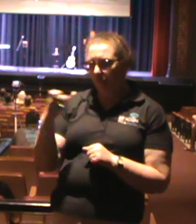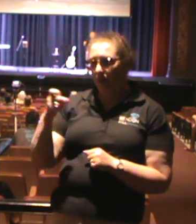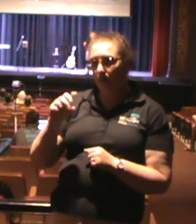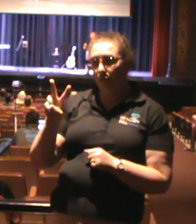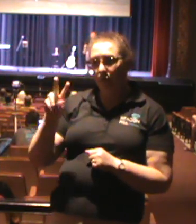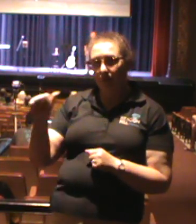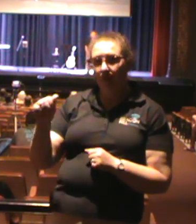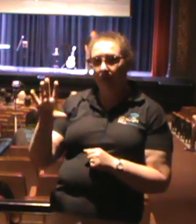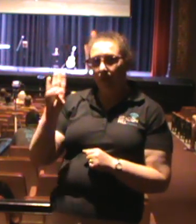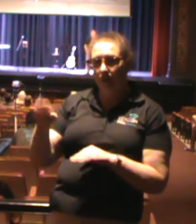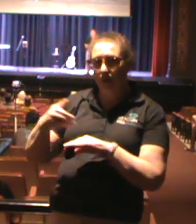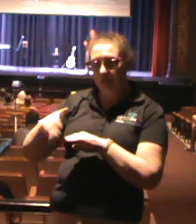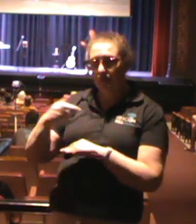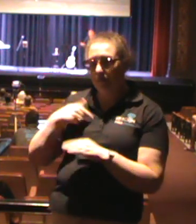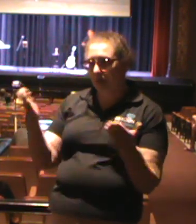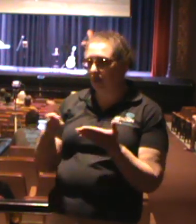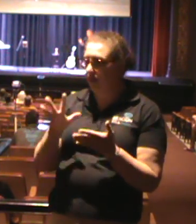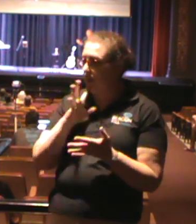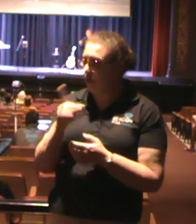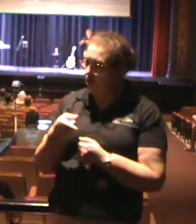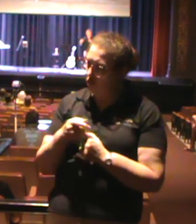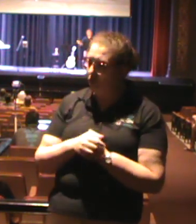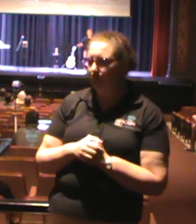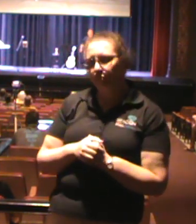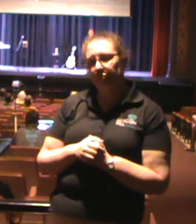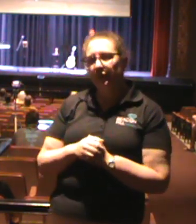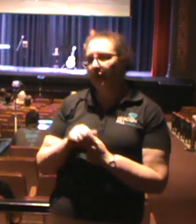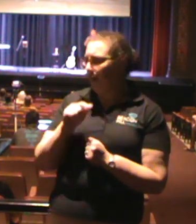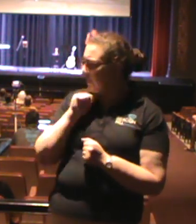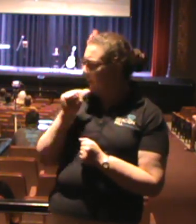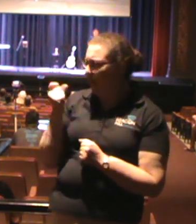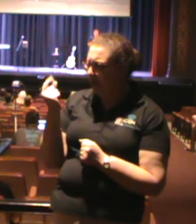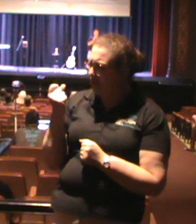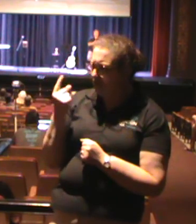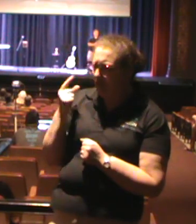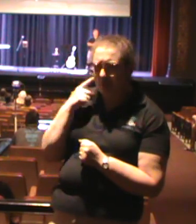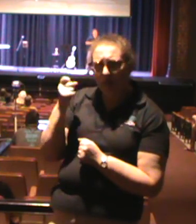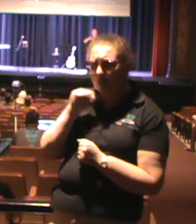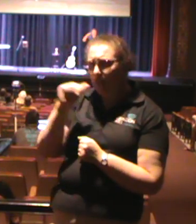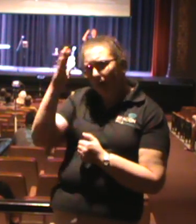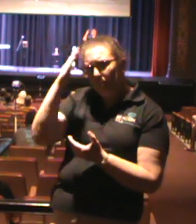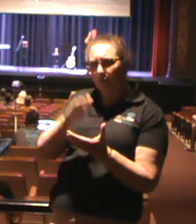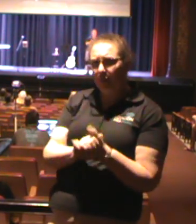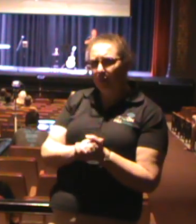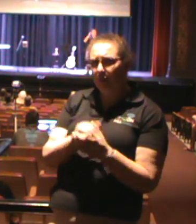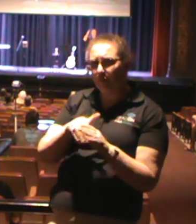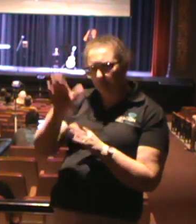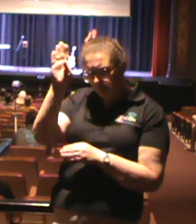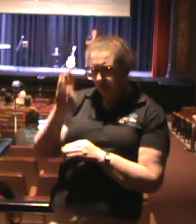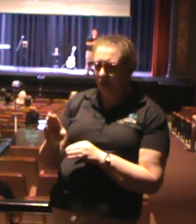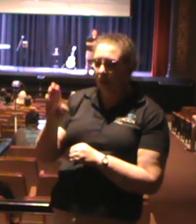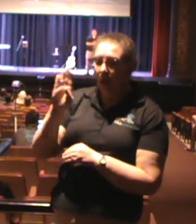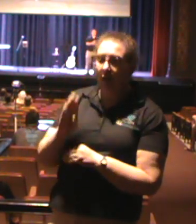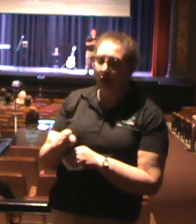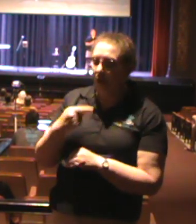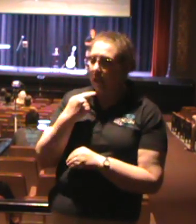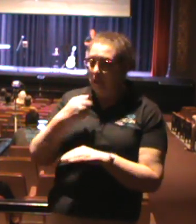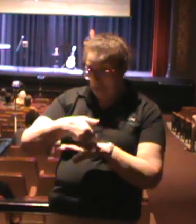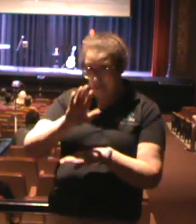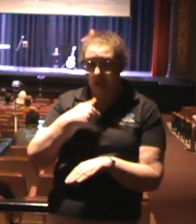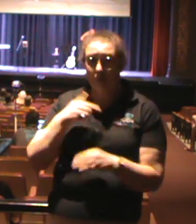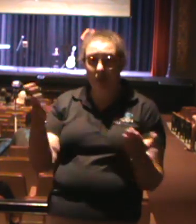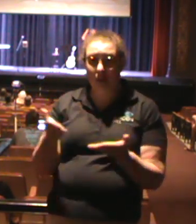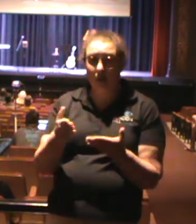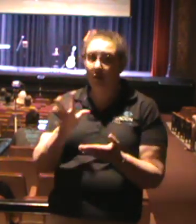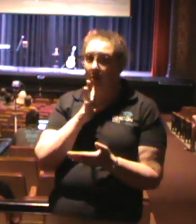to speak to you. And they didn't know it. They didn't understand it. They didn't believe in God. was like, no. And I told them the story. I said, God sent me here to speak to the English-speaking